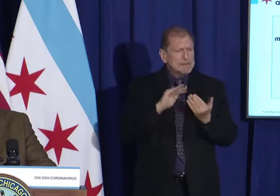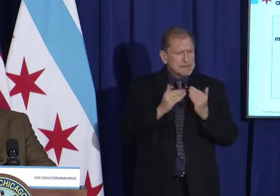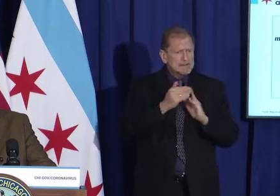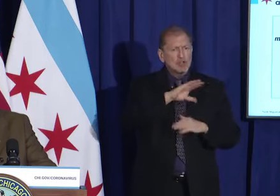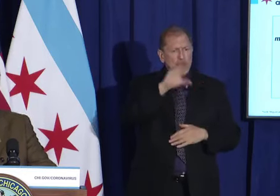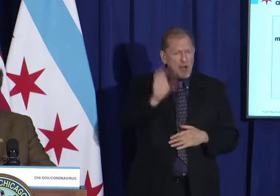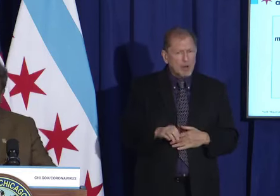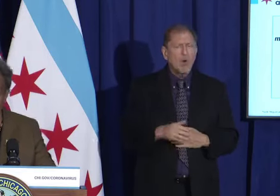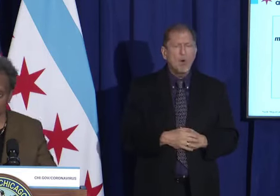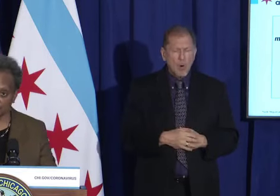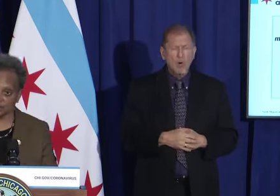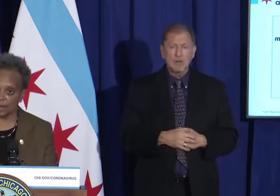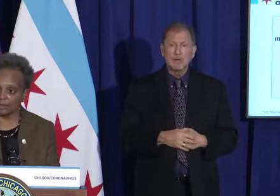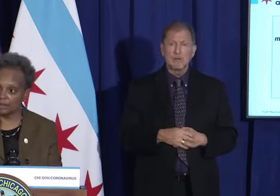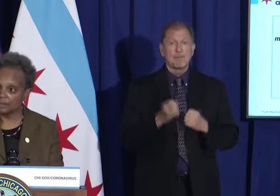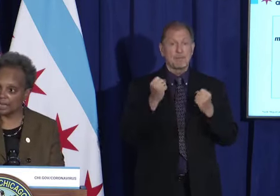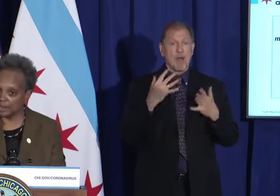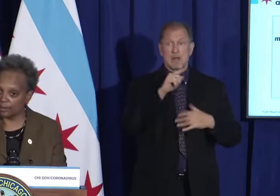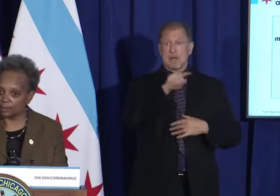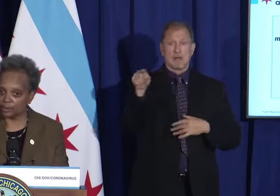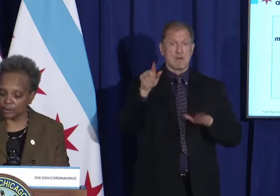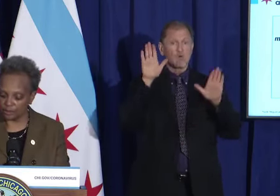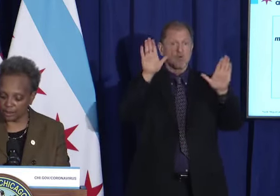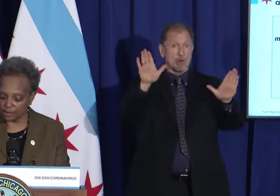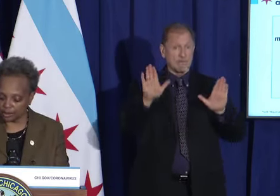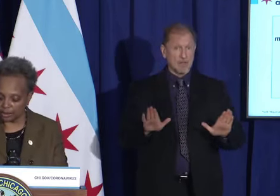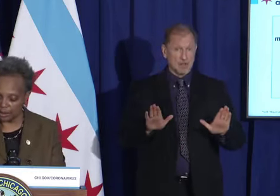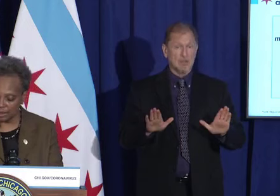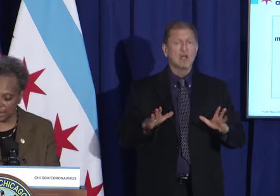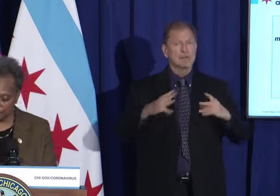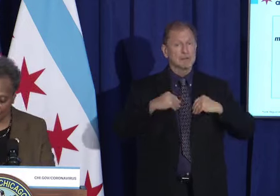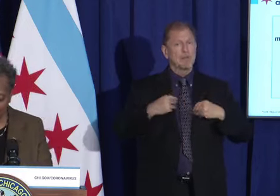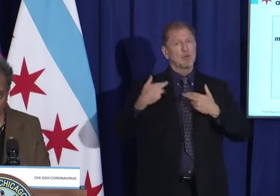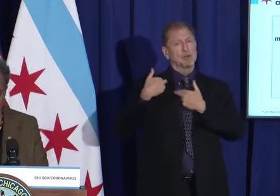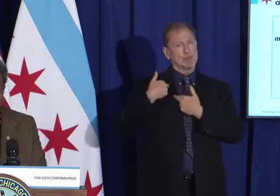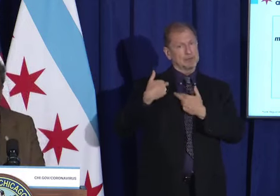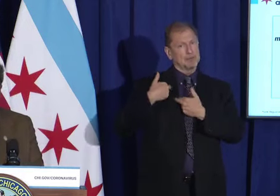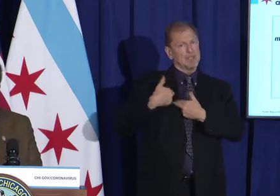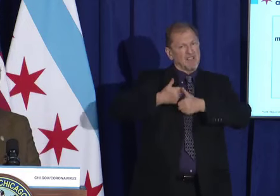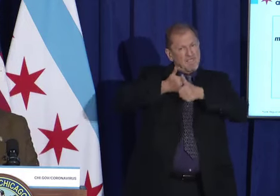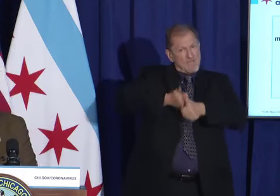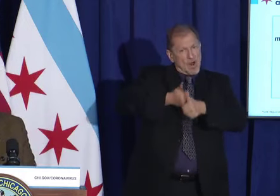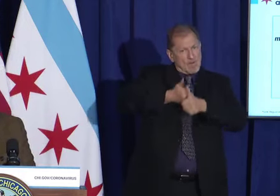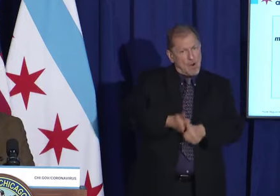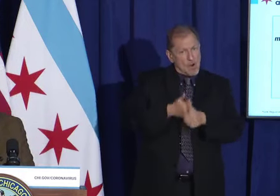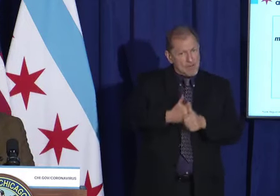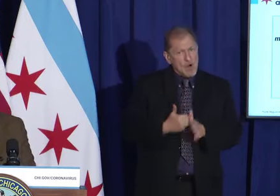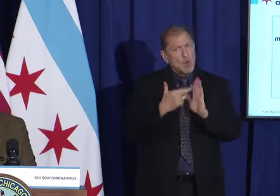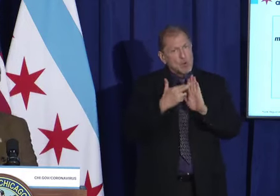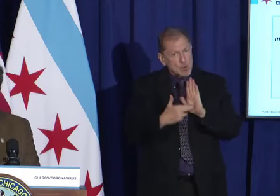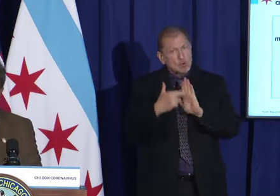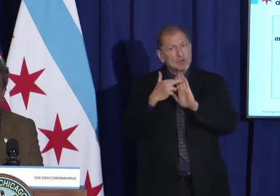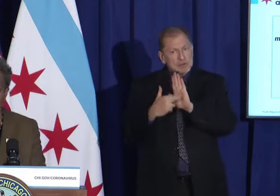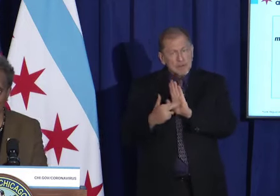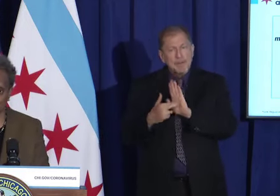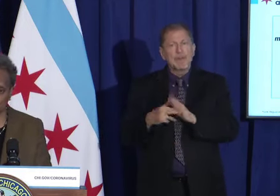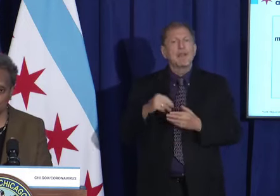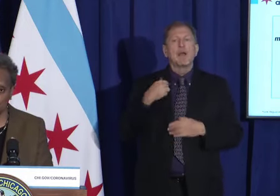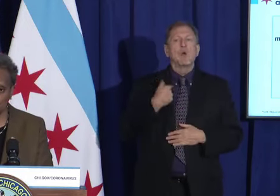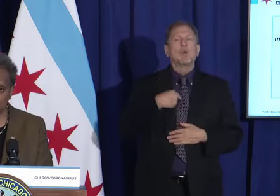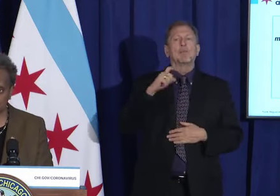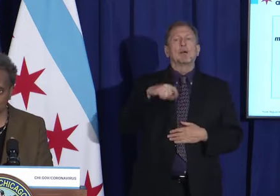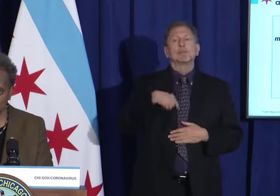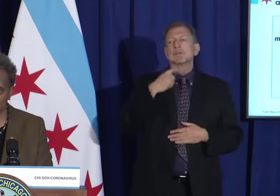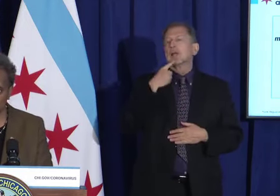Chicagoans have done an outstanding job in taking personal responsibility and following the public health guidance. And we owe each and every one of